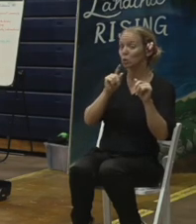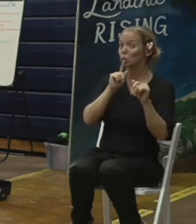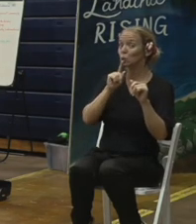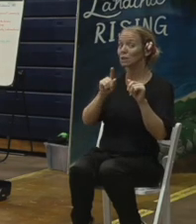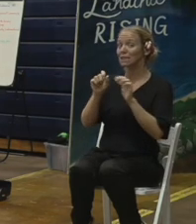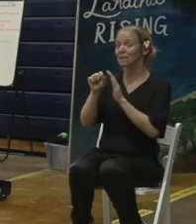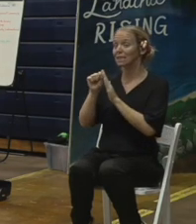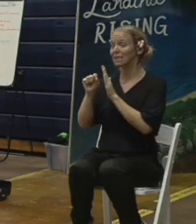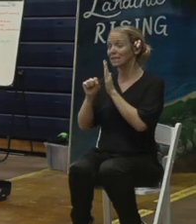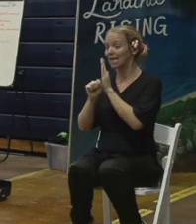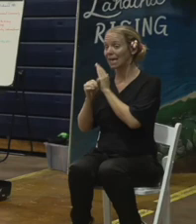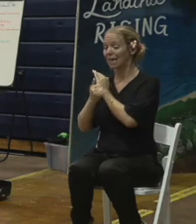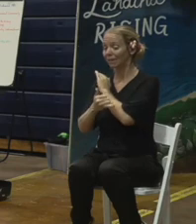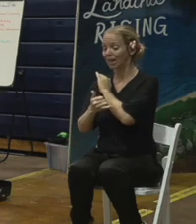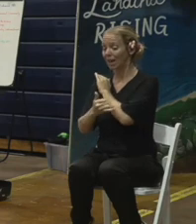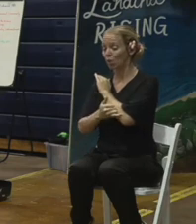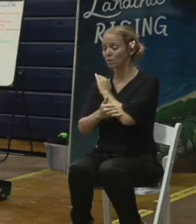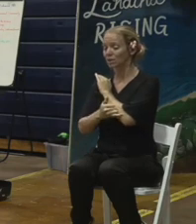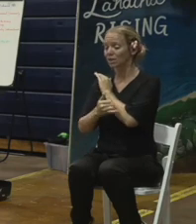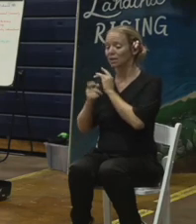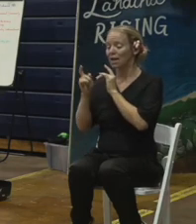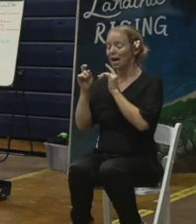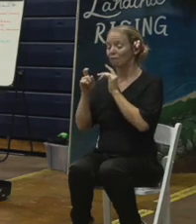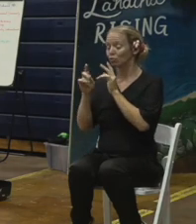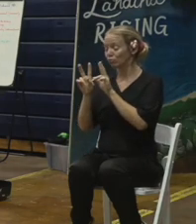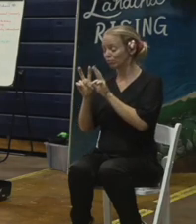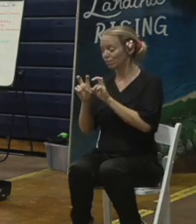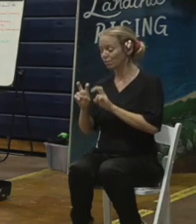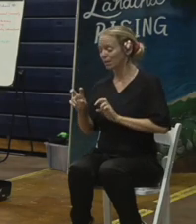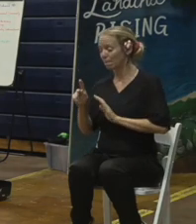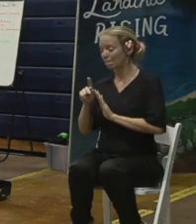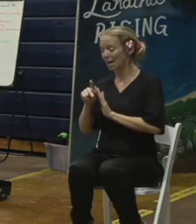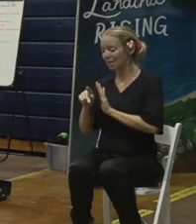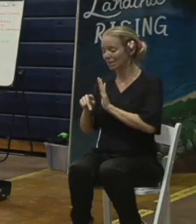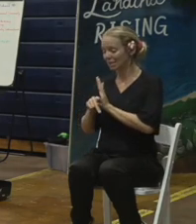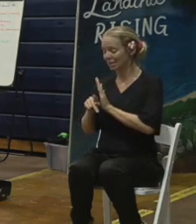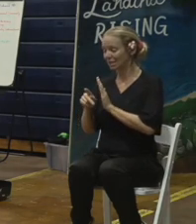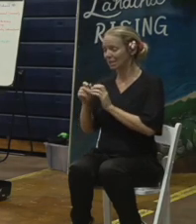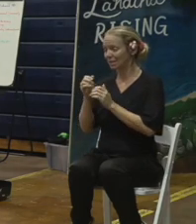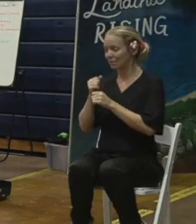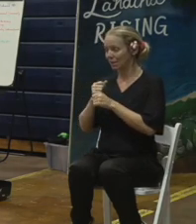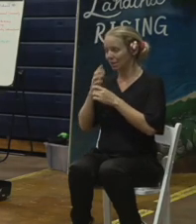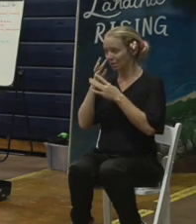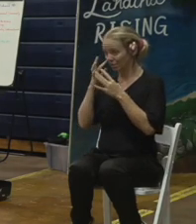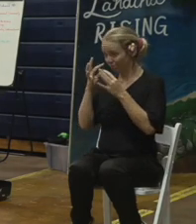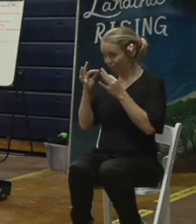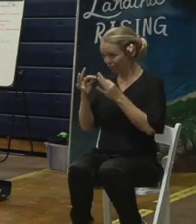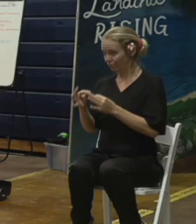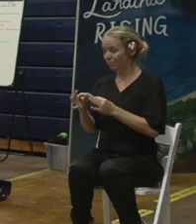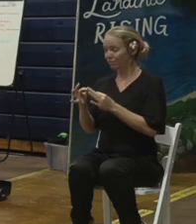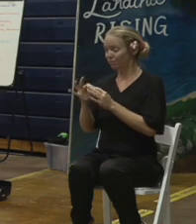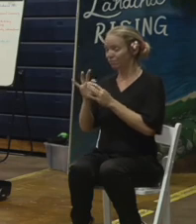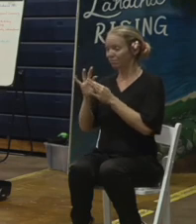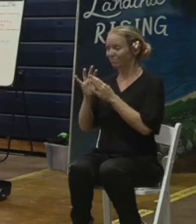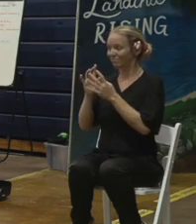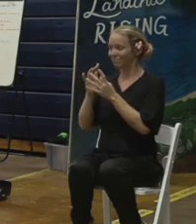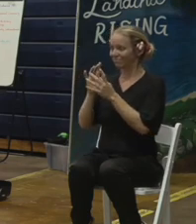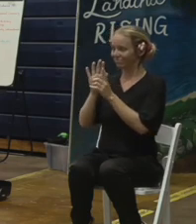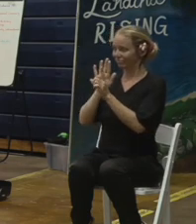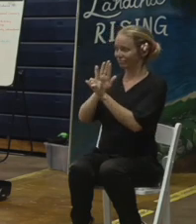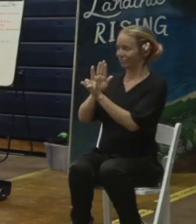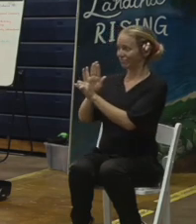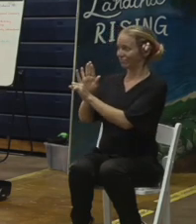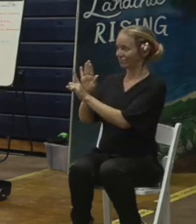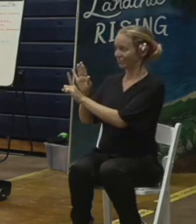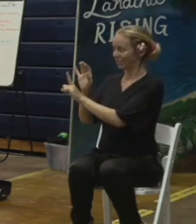take a look at the policies and make determinations on a case-by-case basis but there are a